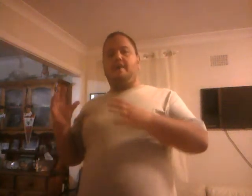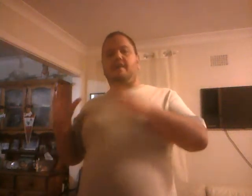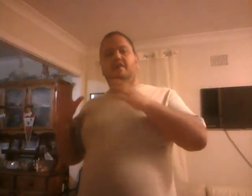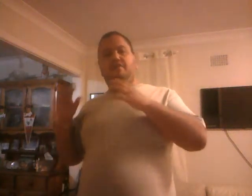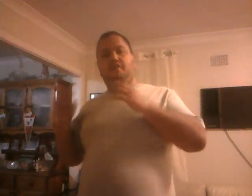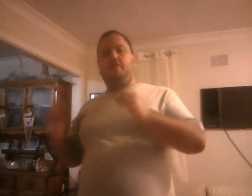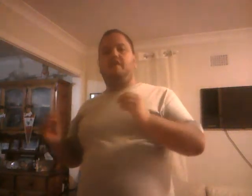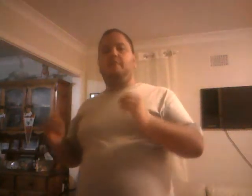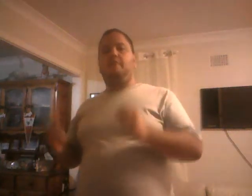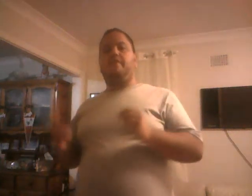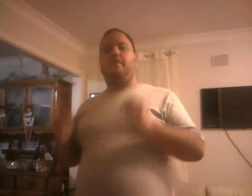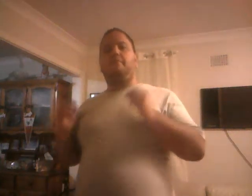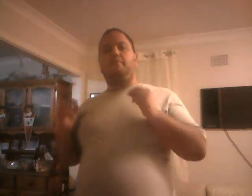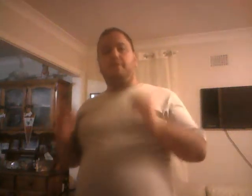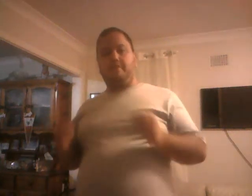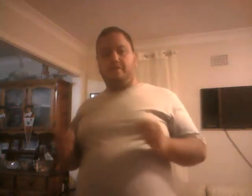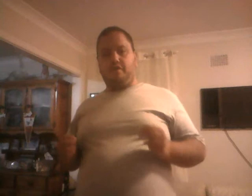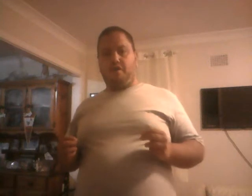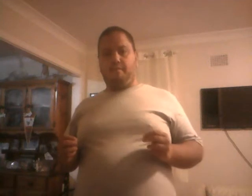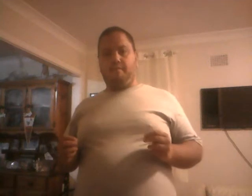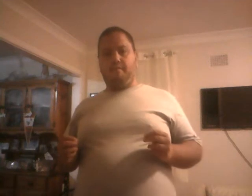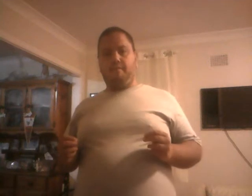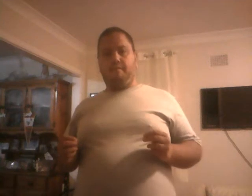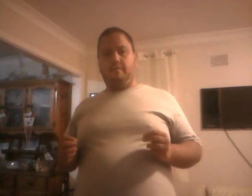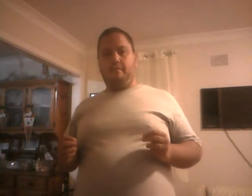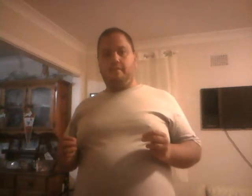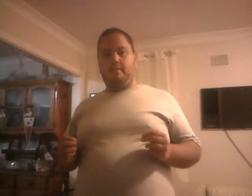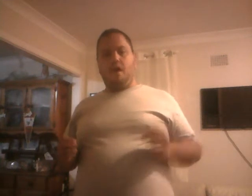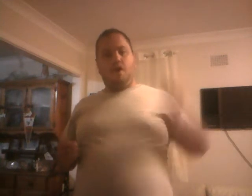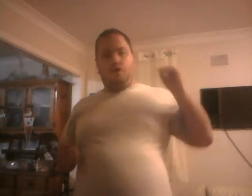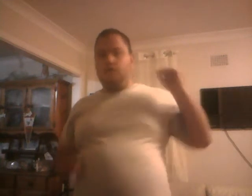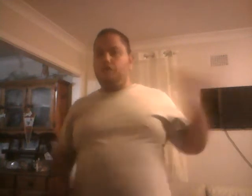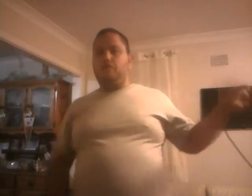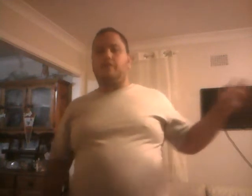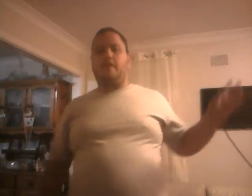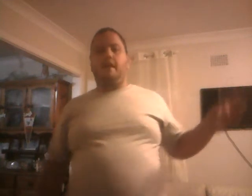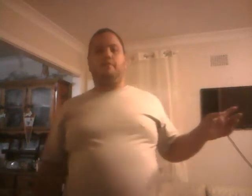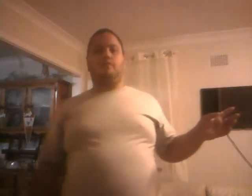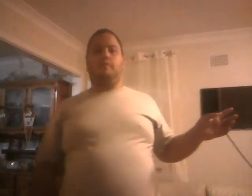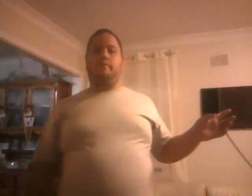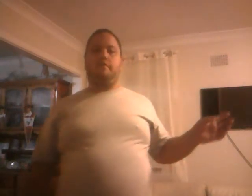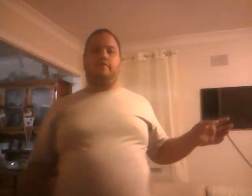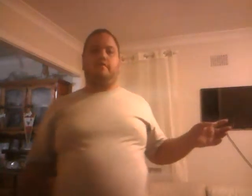A 13 month prison term. Who knows what's going to happen to him in prison?